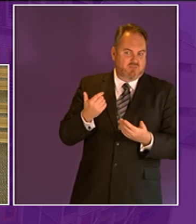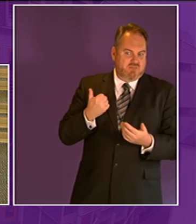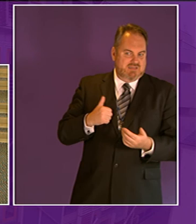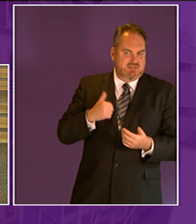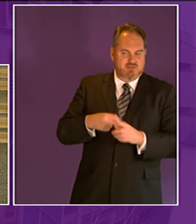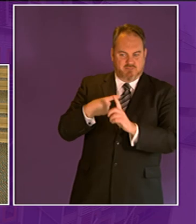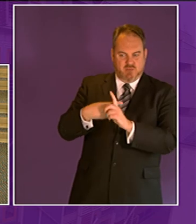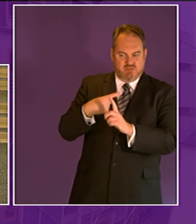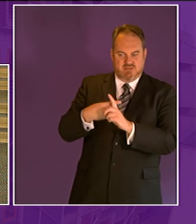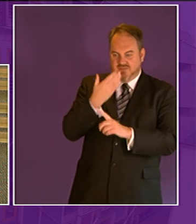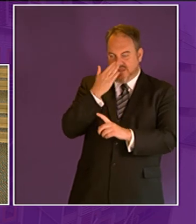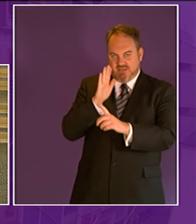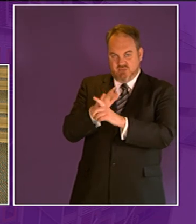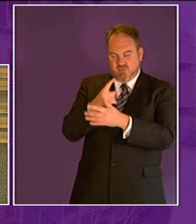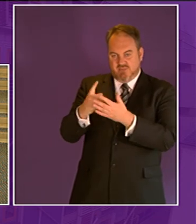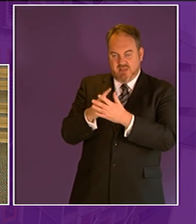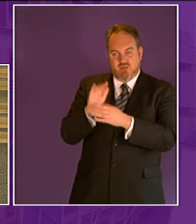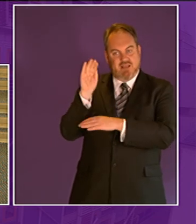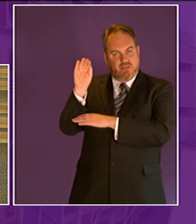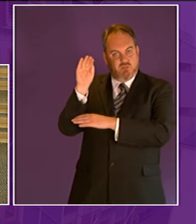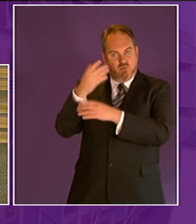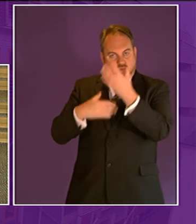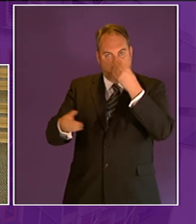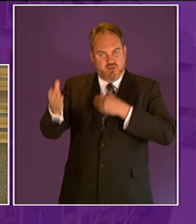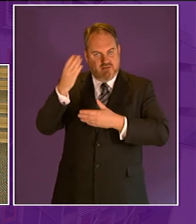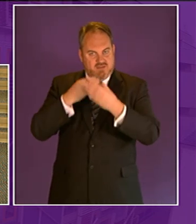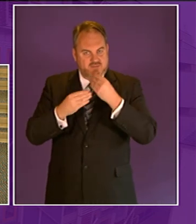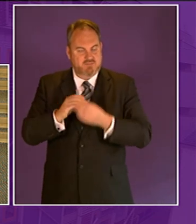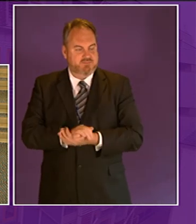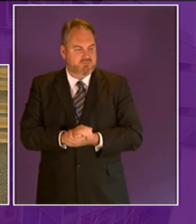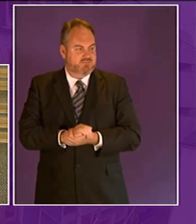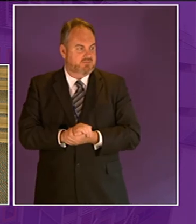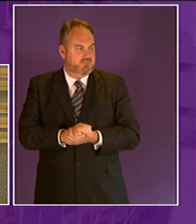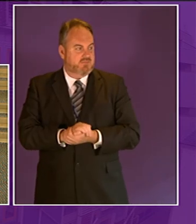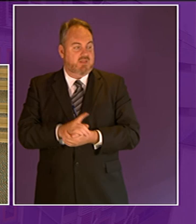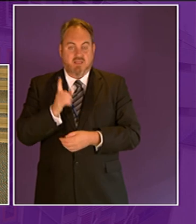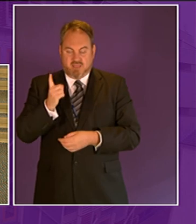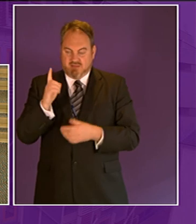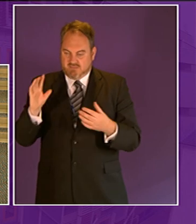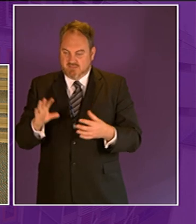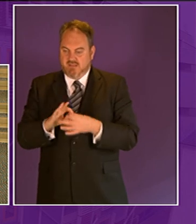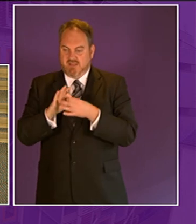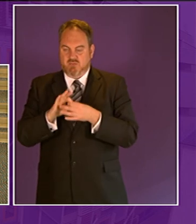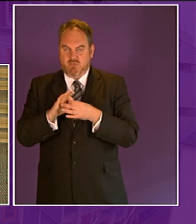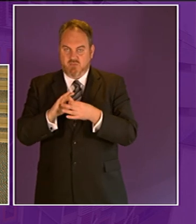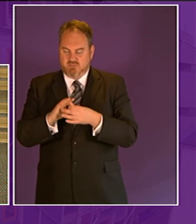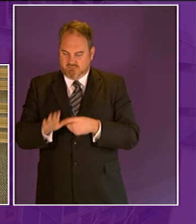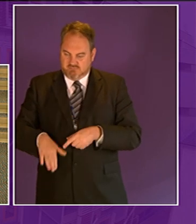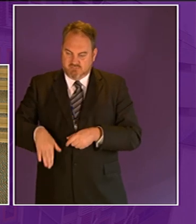outdoor learning and to use those opportunities within the early learning setting and that then flows through into later educational